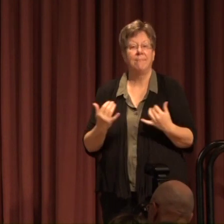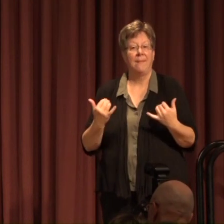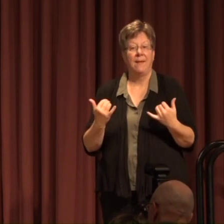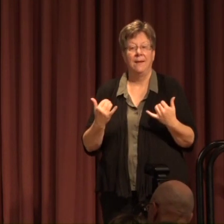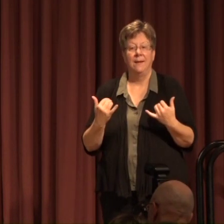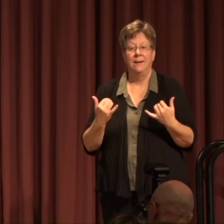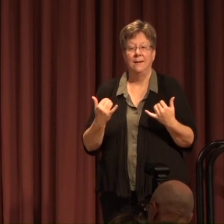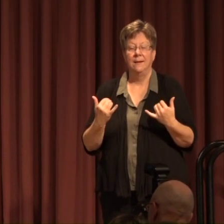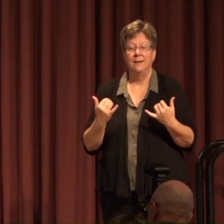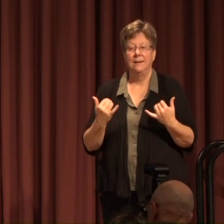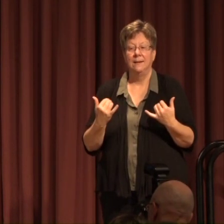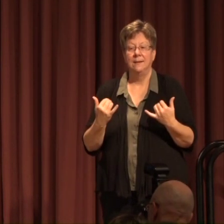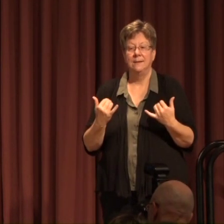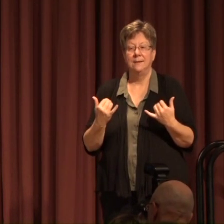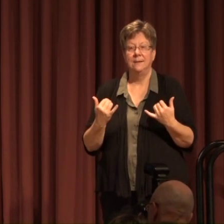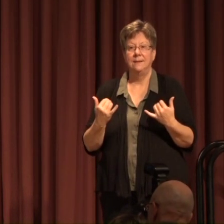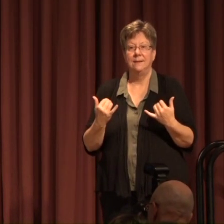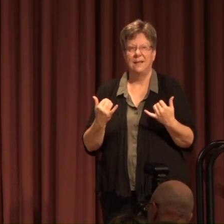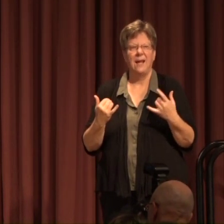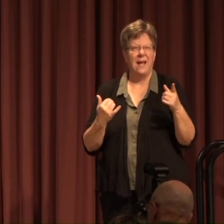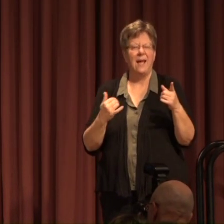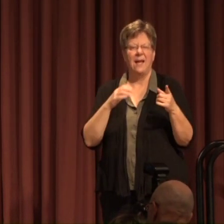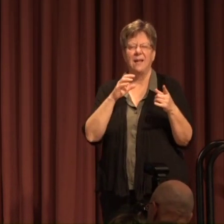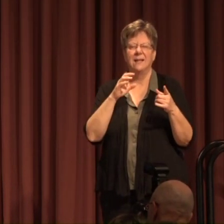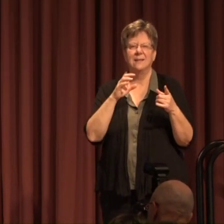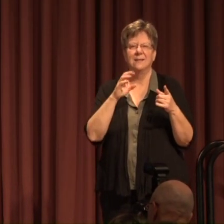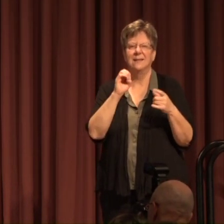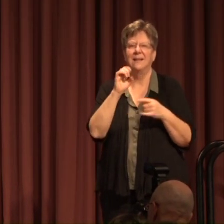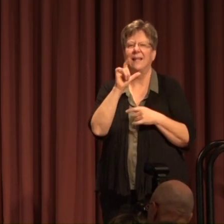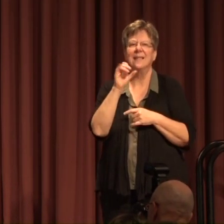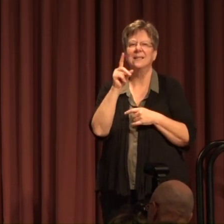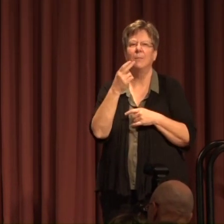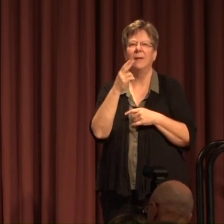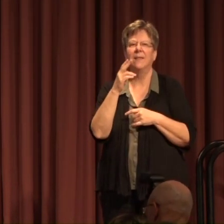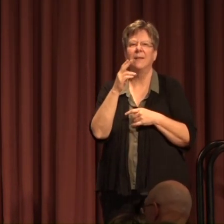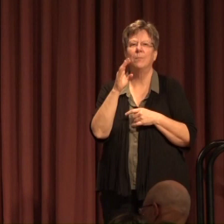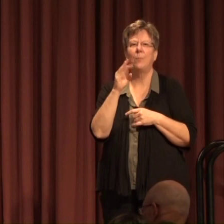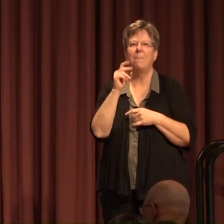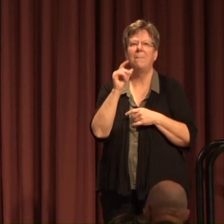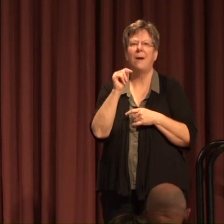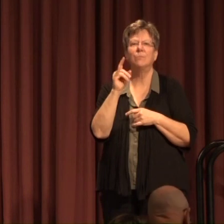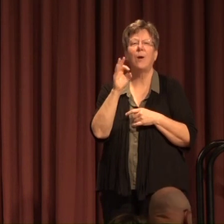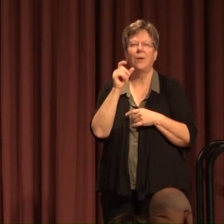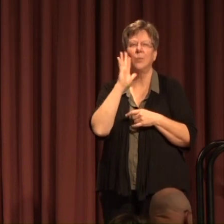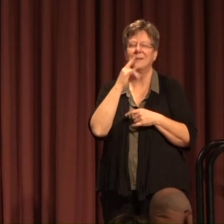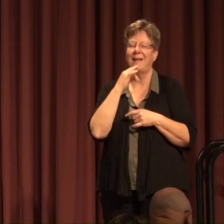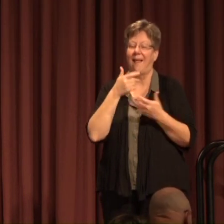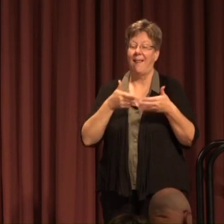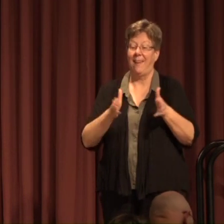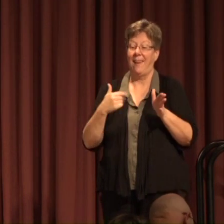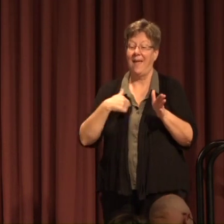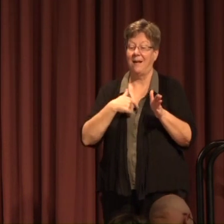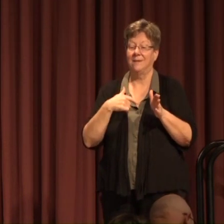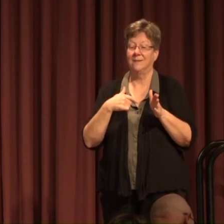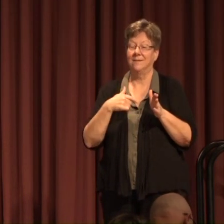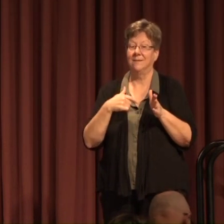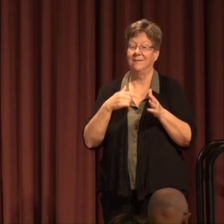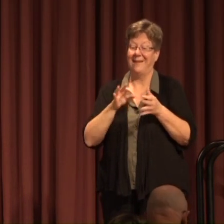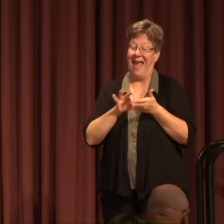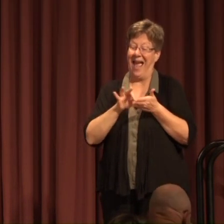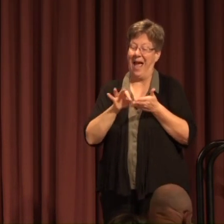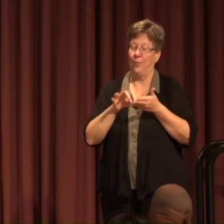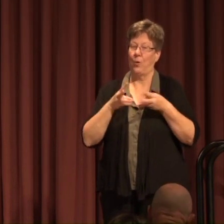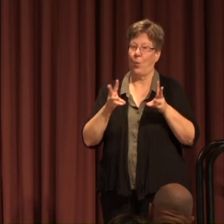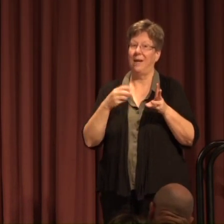Today as Elizabeth Barrett Browning would say let us count the ways in which you hear me call for you